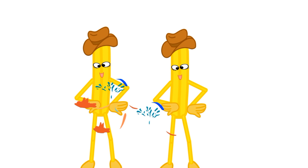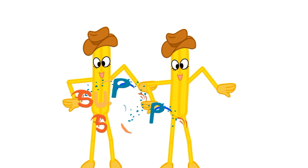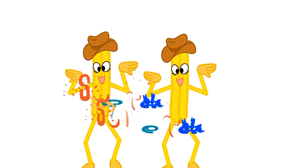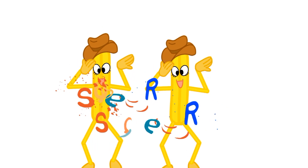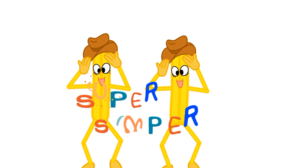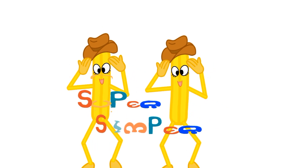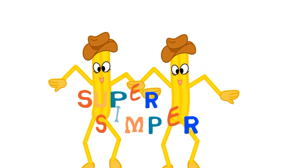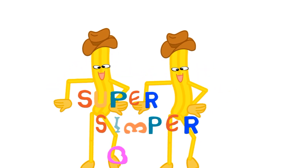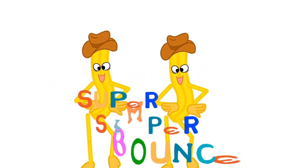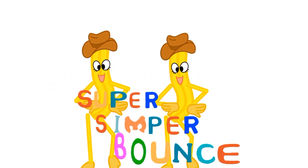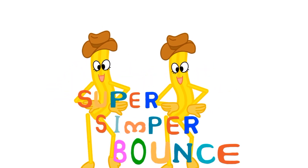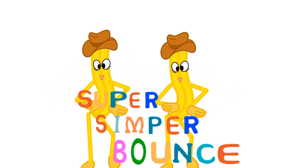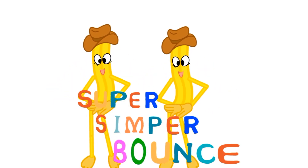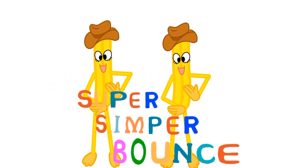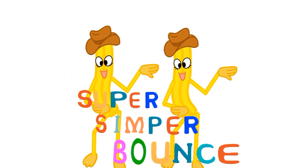Super Simple Bounce